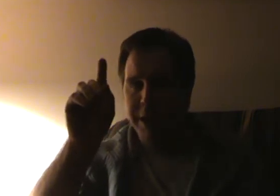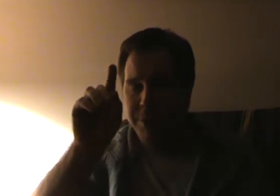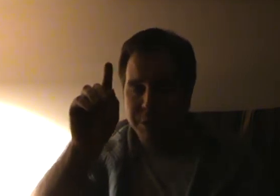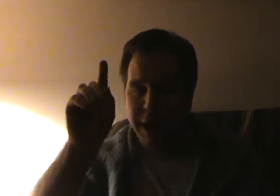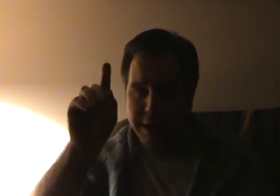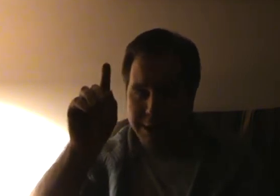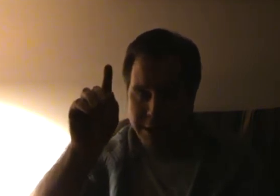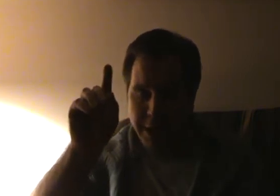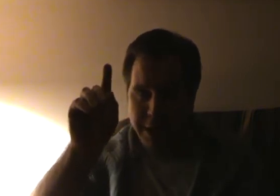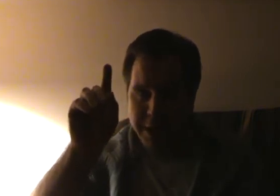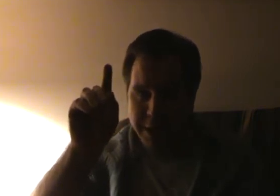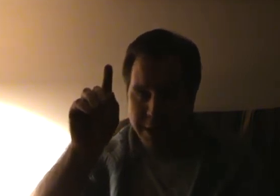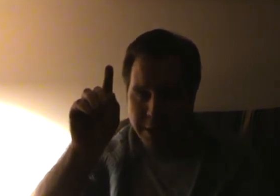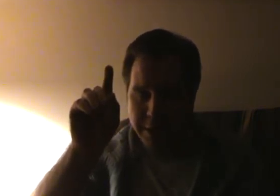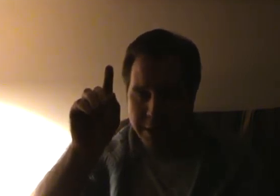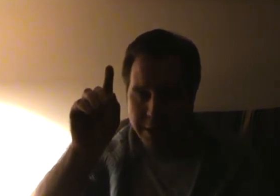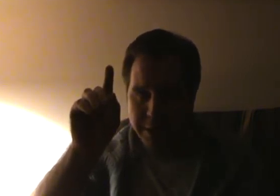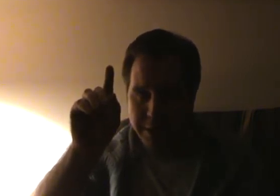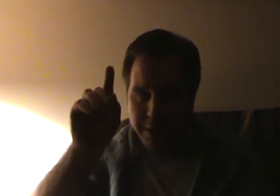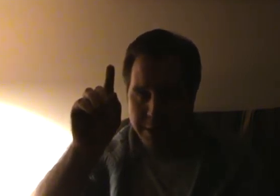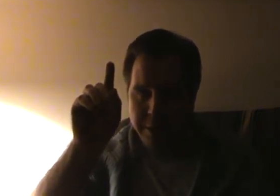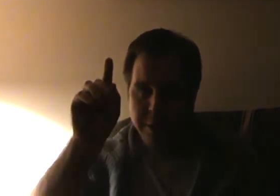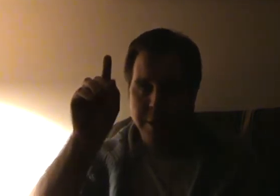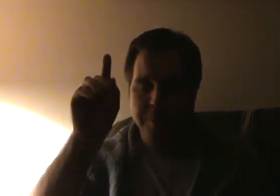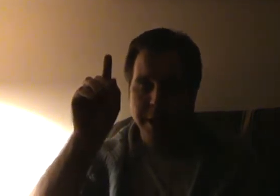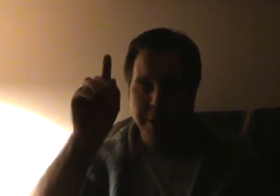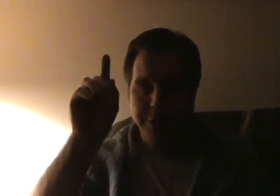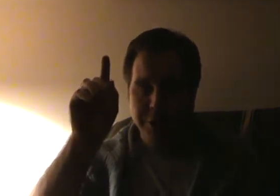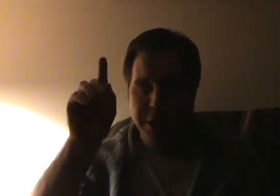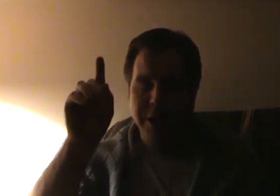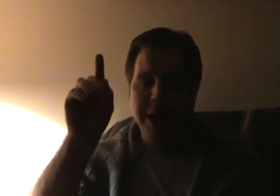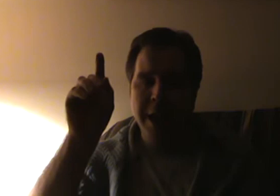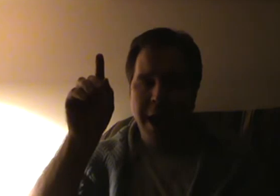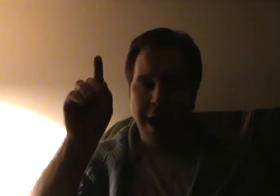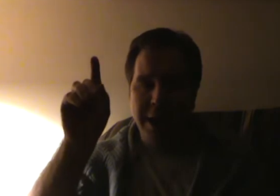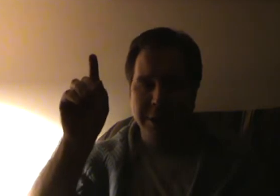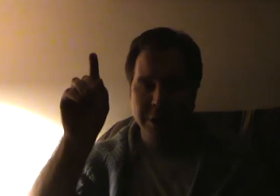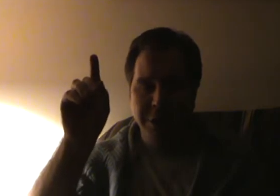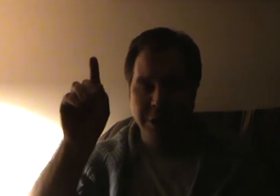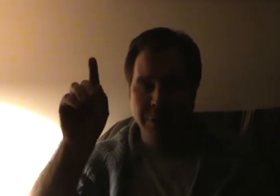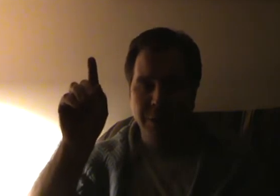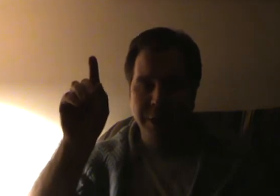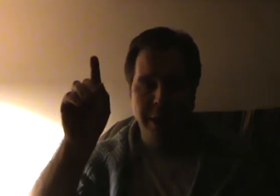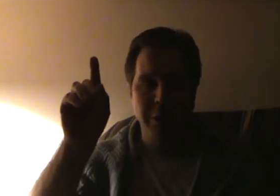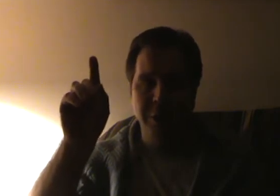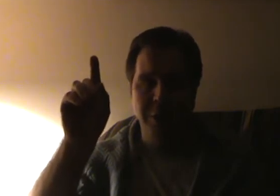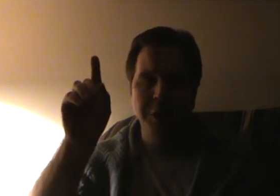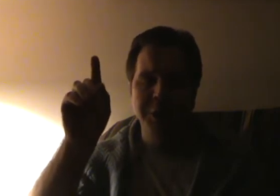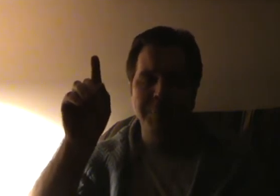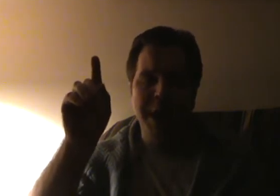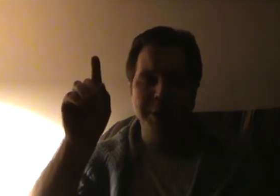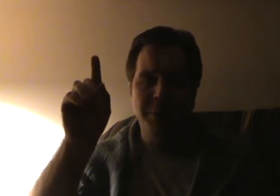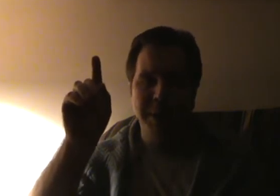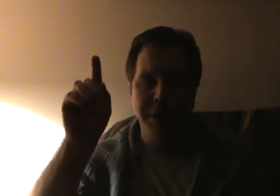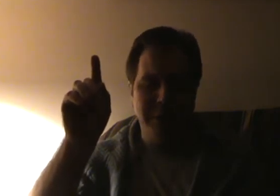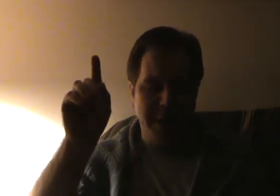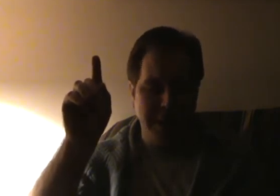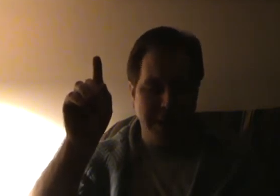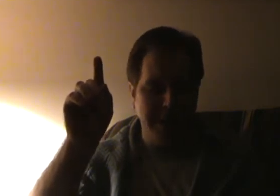that he was God's son. But it strictly has to do with, and you can just imagine when I teach like this.